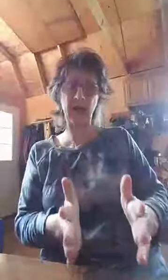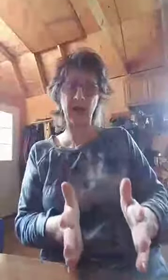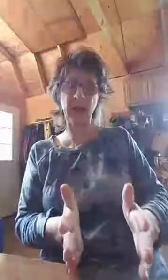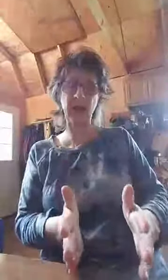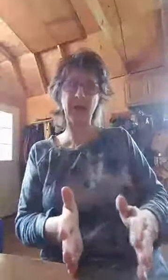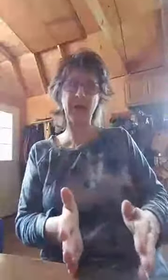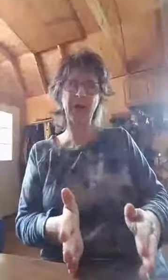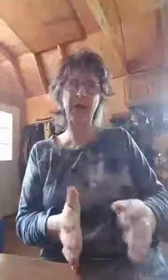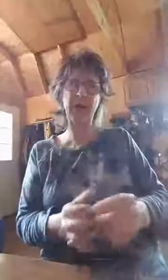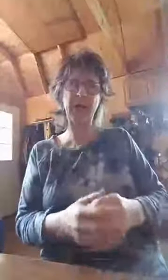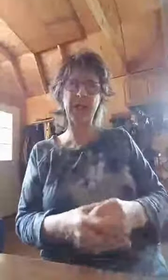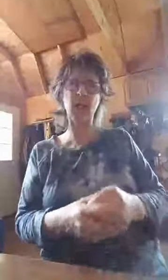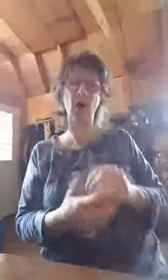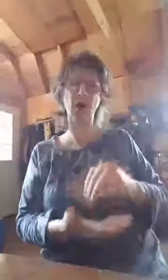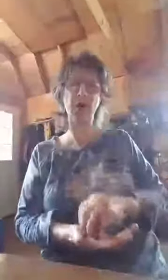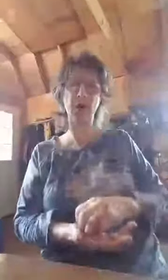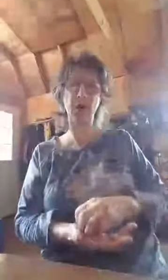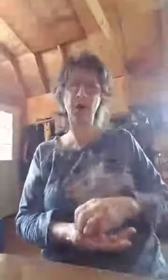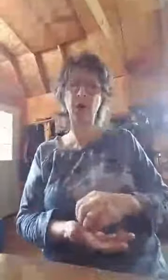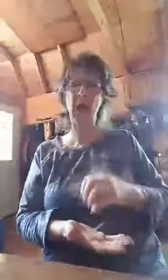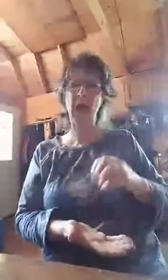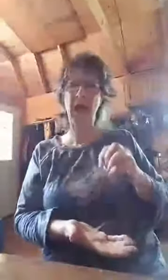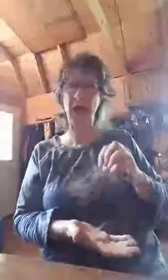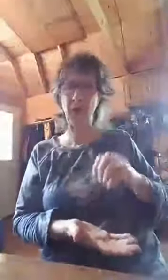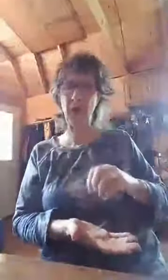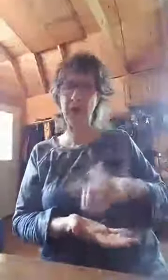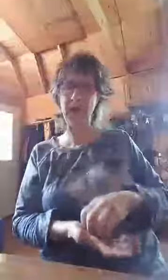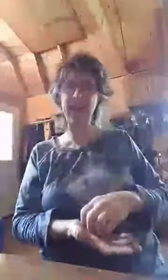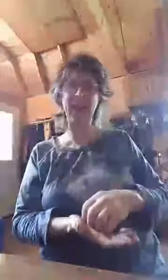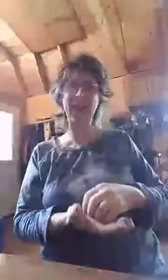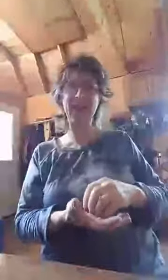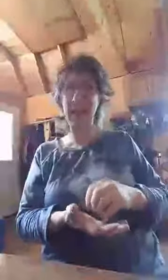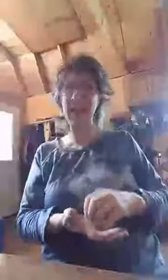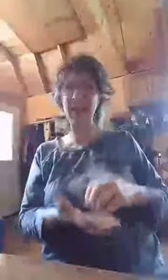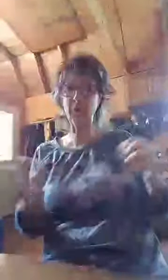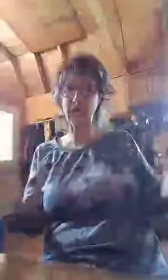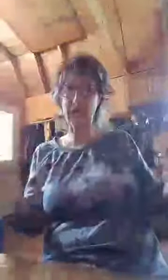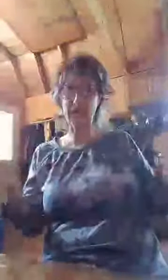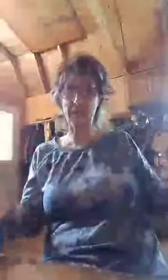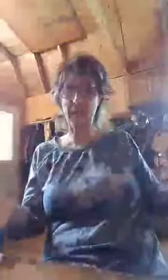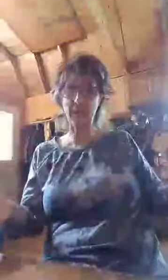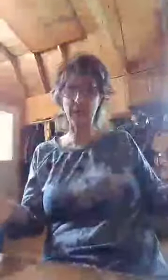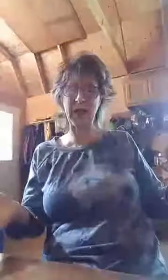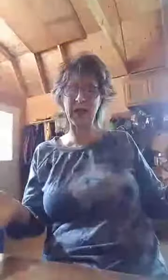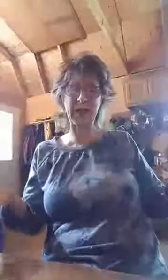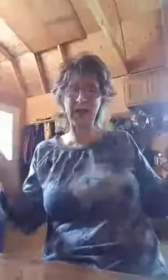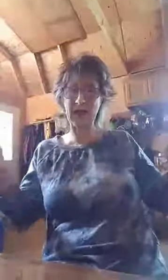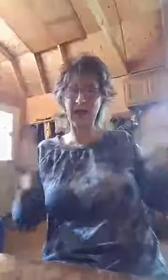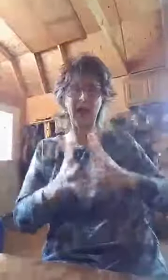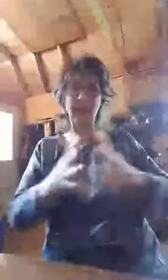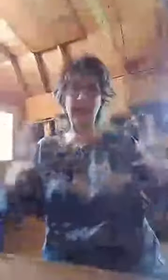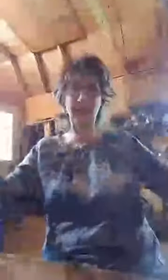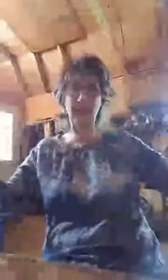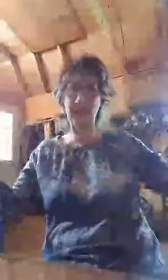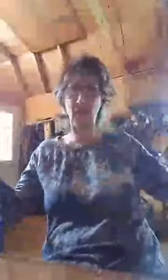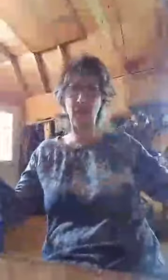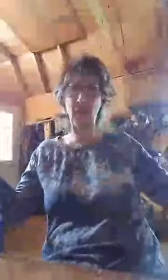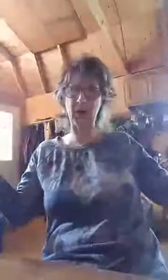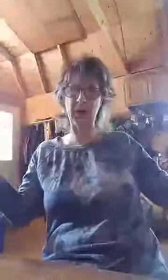a record of everything that he did on this earth for me. That is not even written in the Bible because it can't even fit in all the books.